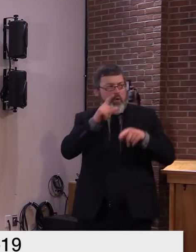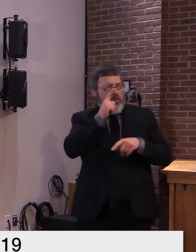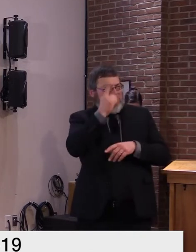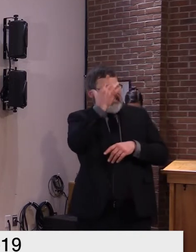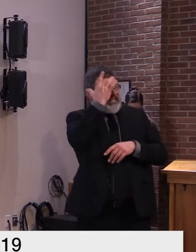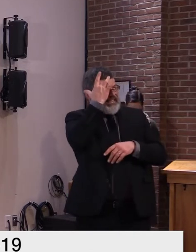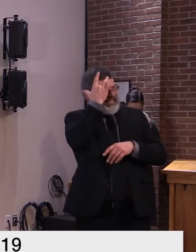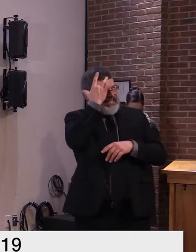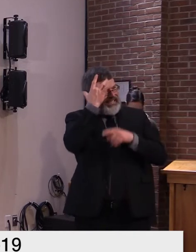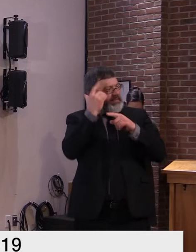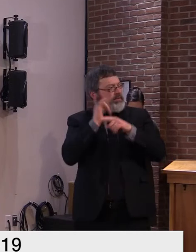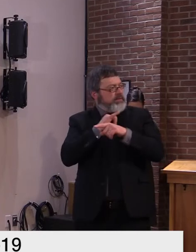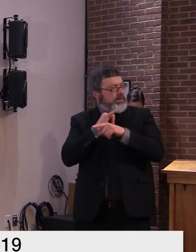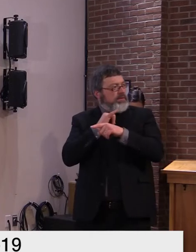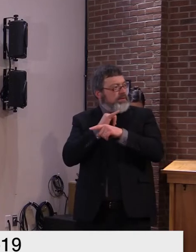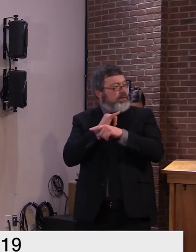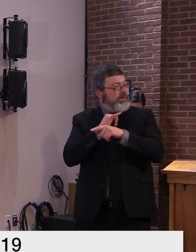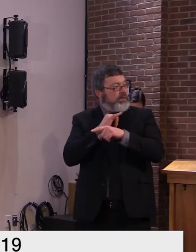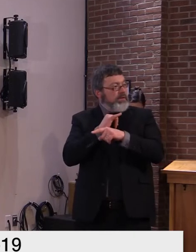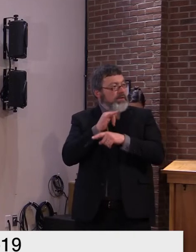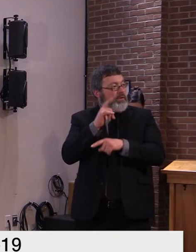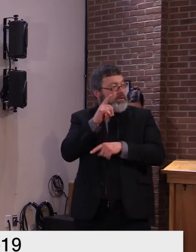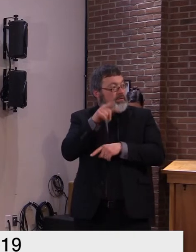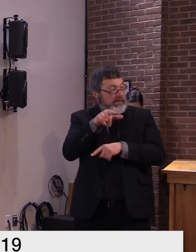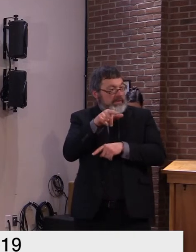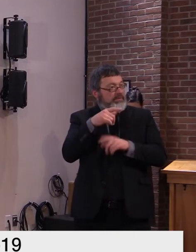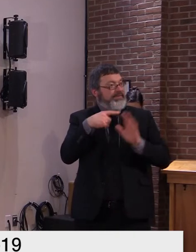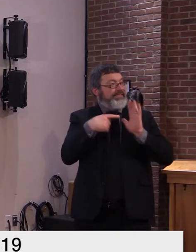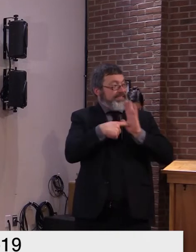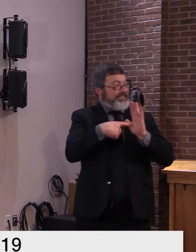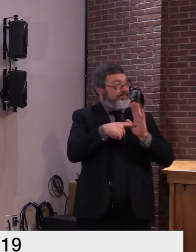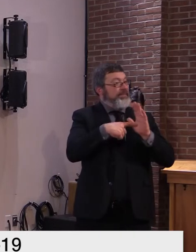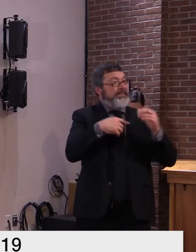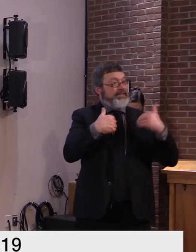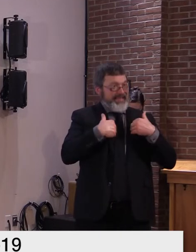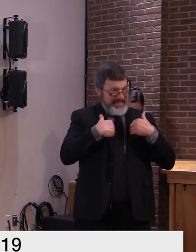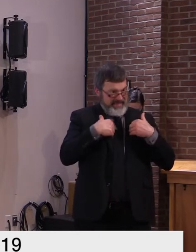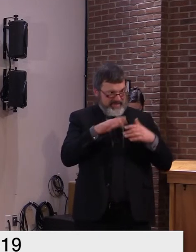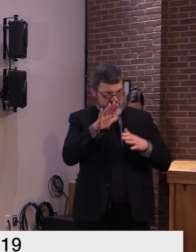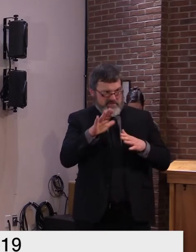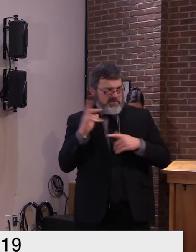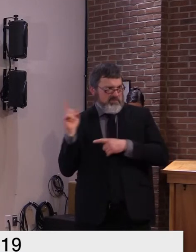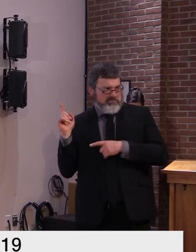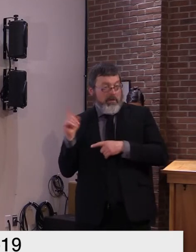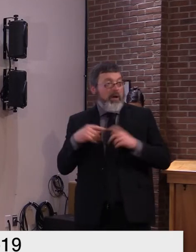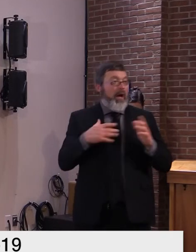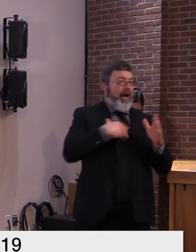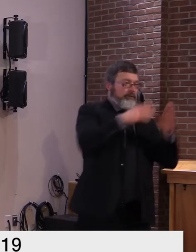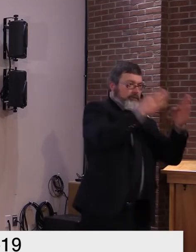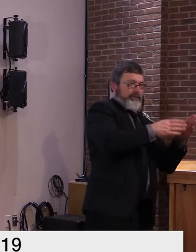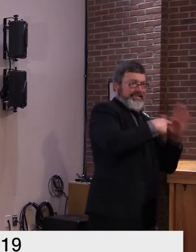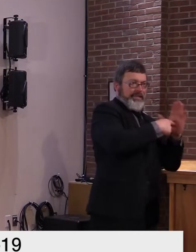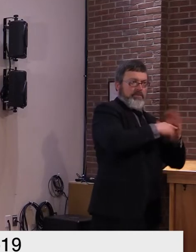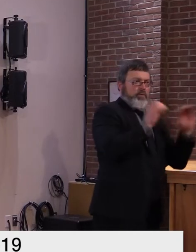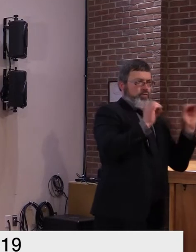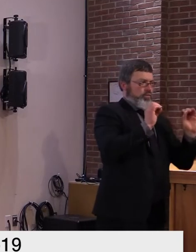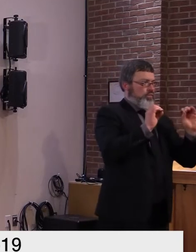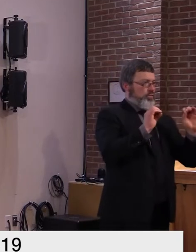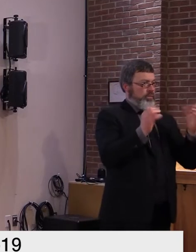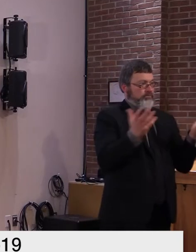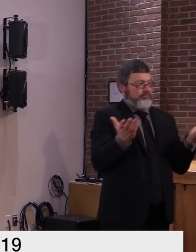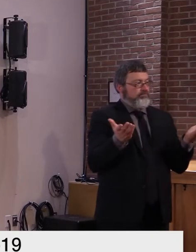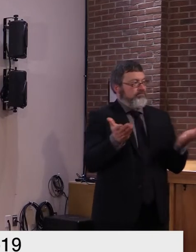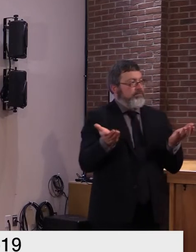it takes into account the fact that we're doing a lot of as you heard surveillance testing so we can get a good handle on